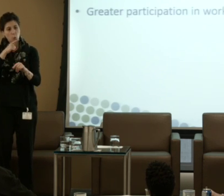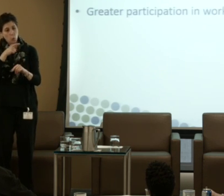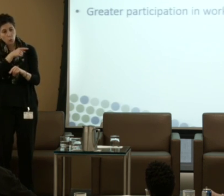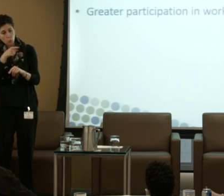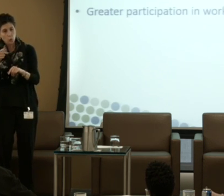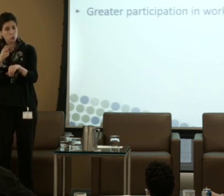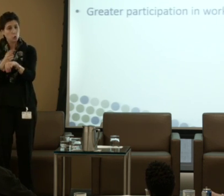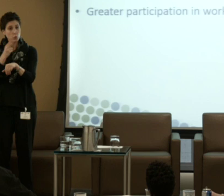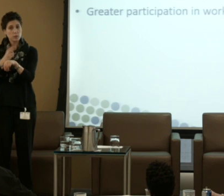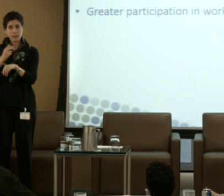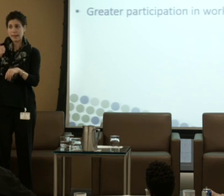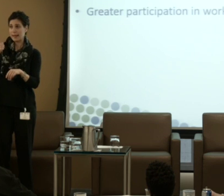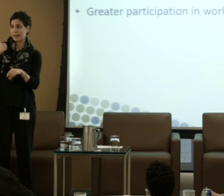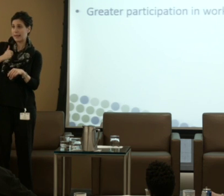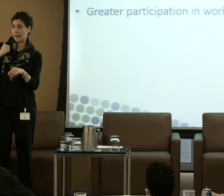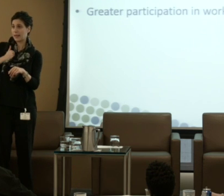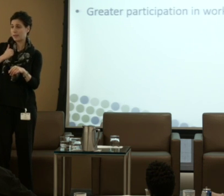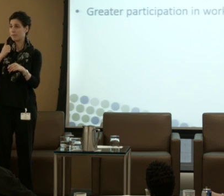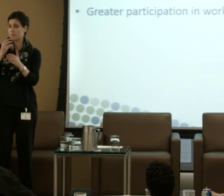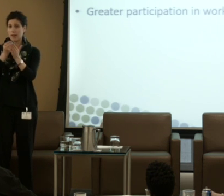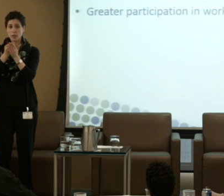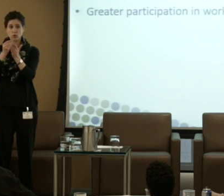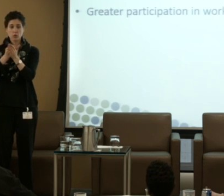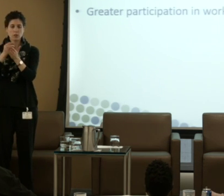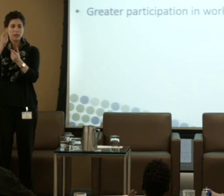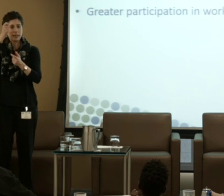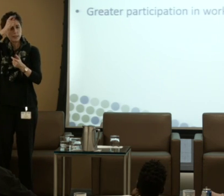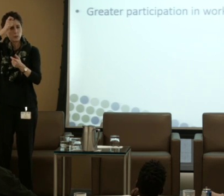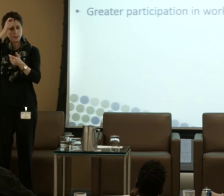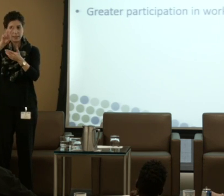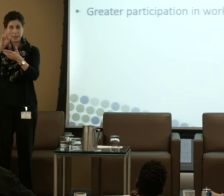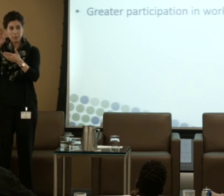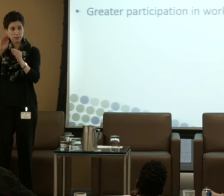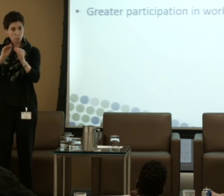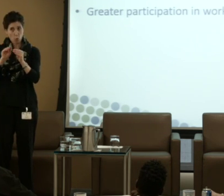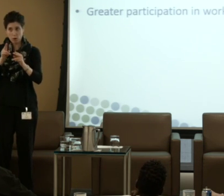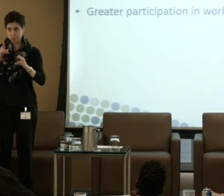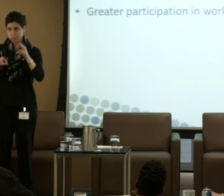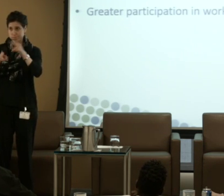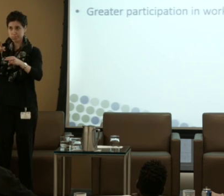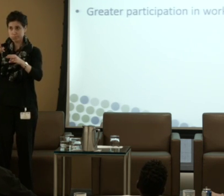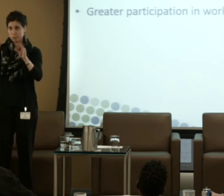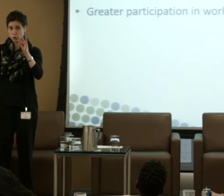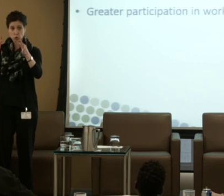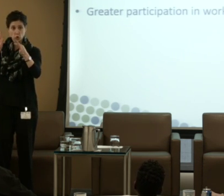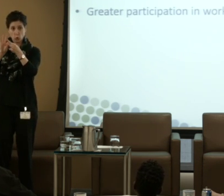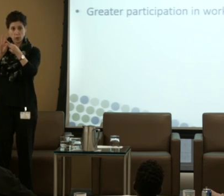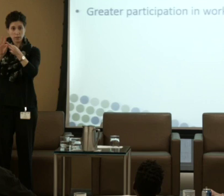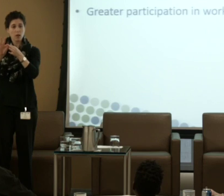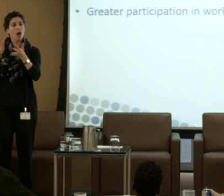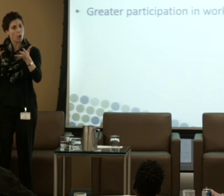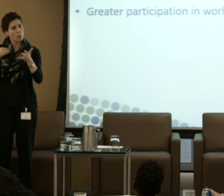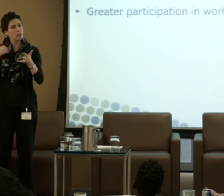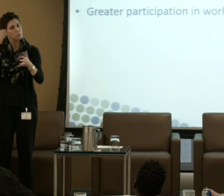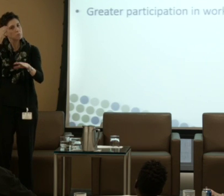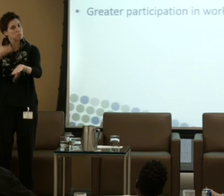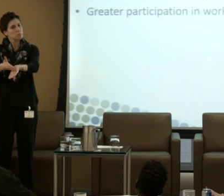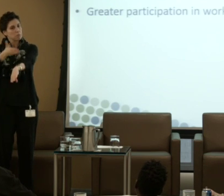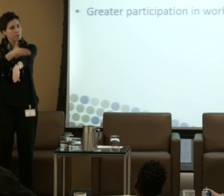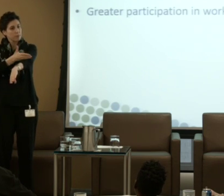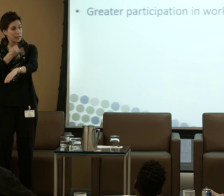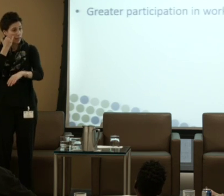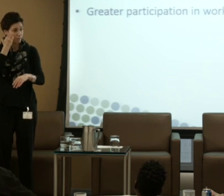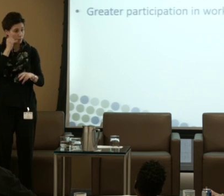Canadian Financial Literacy Database. After all, the more we can connect people to the services and resources that they need,